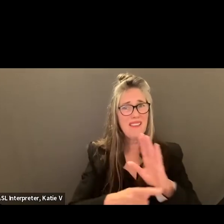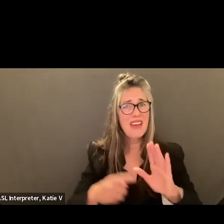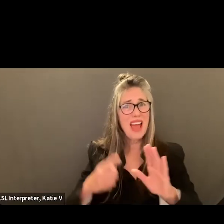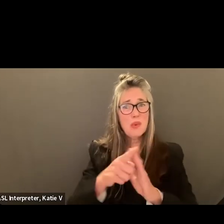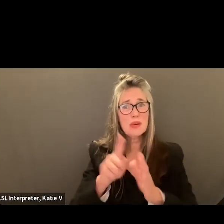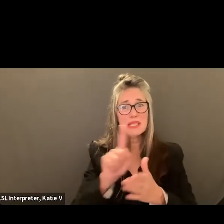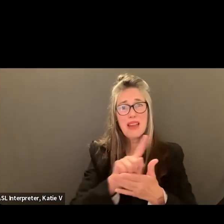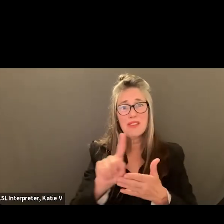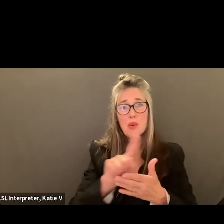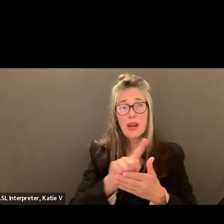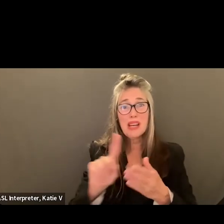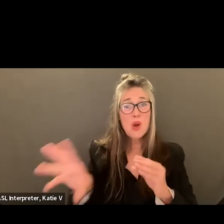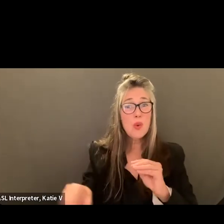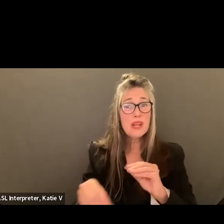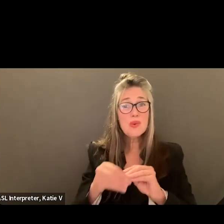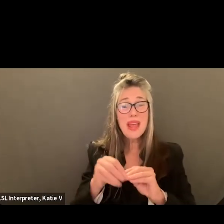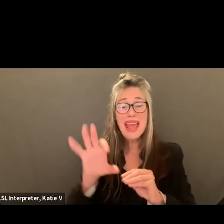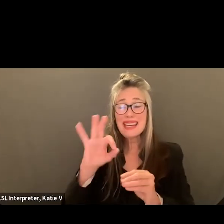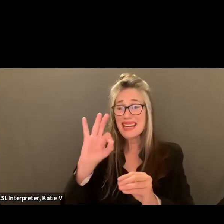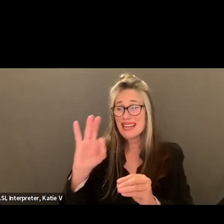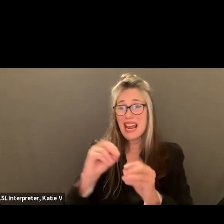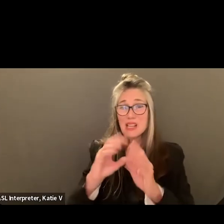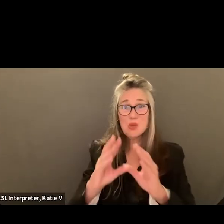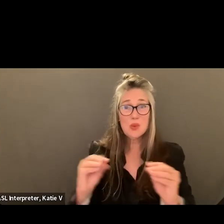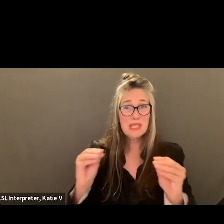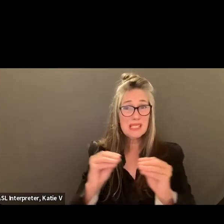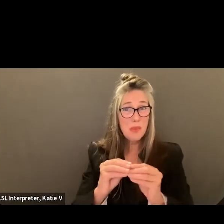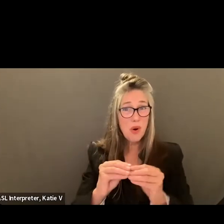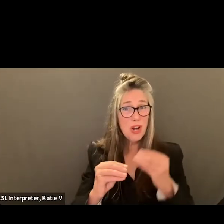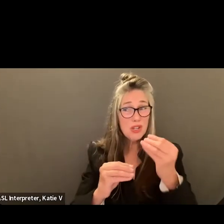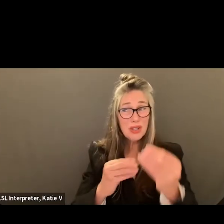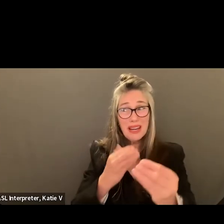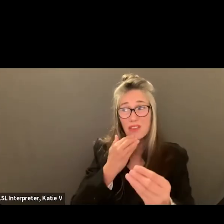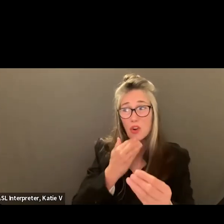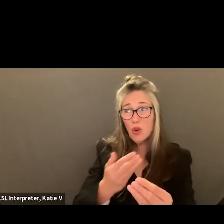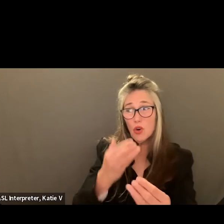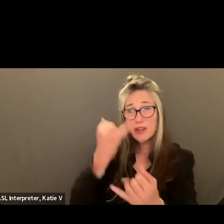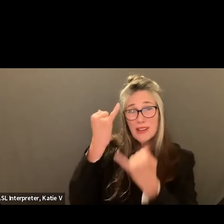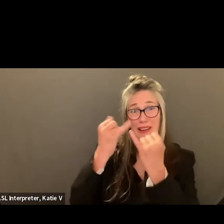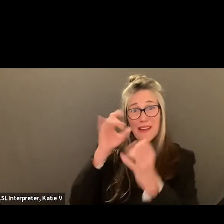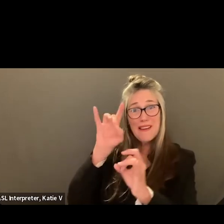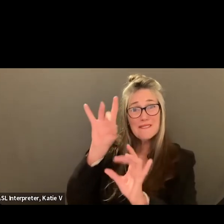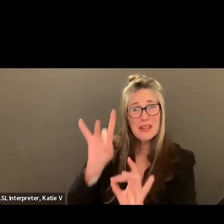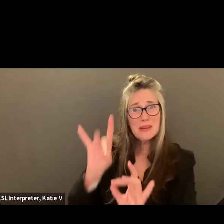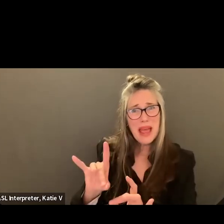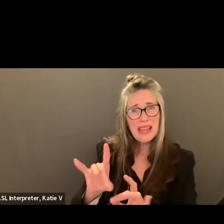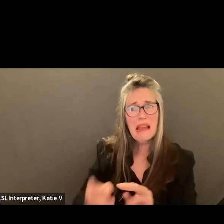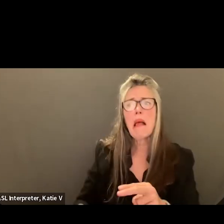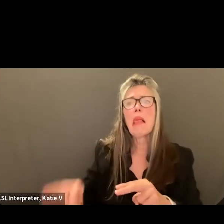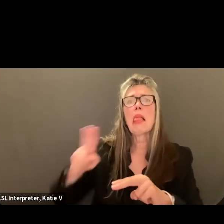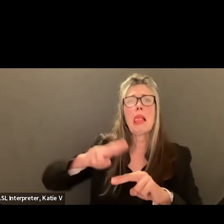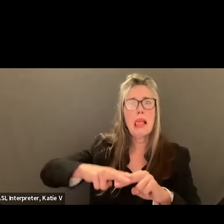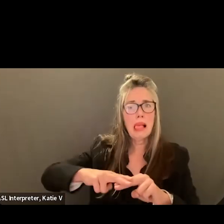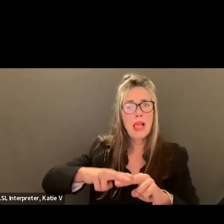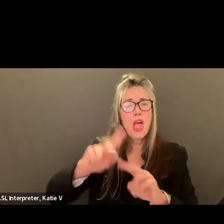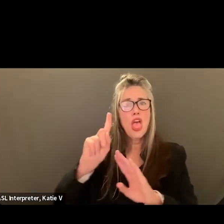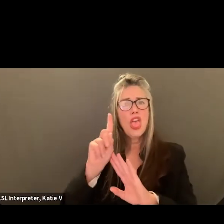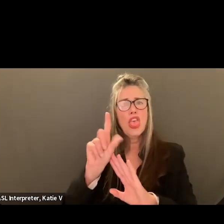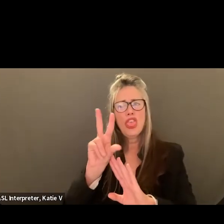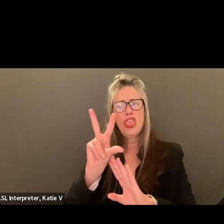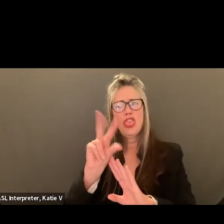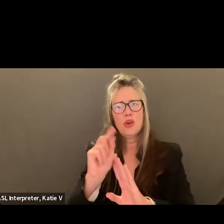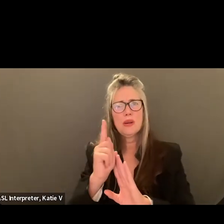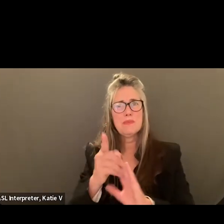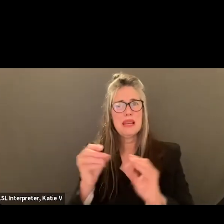Even adding nine students to my day brings that up to another 30 minutes every week that I would be spending